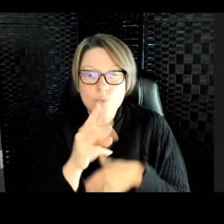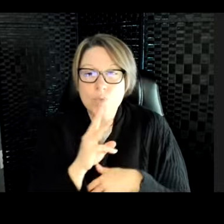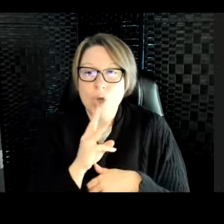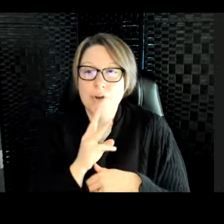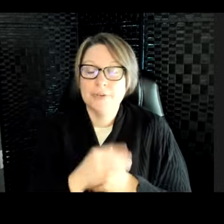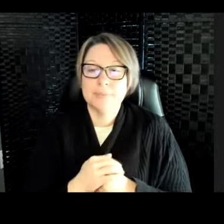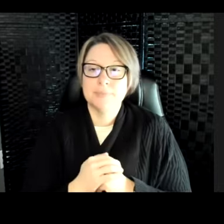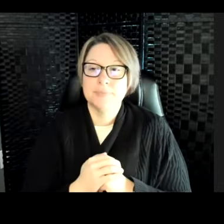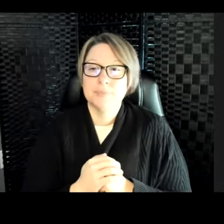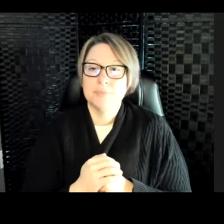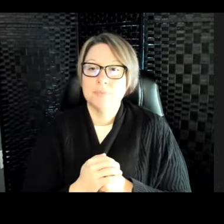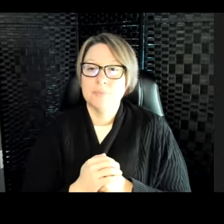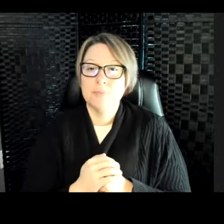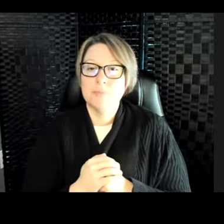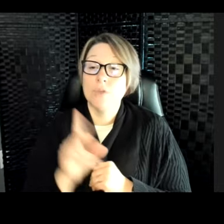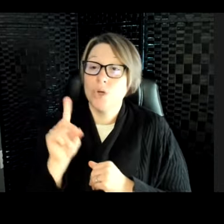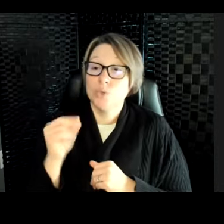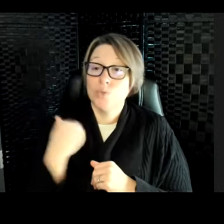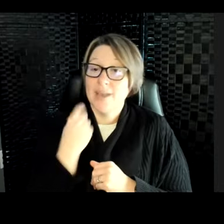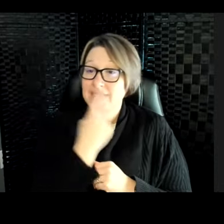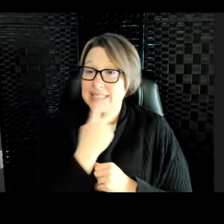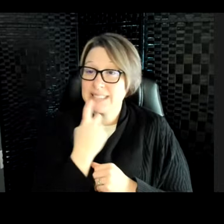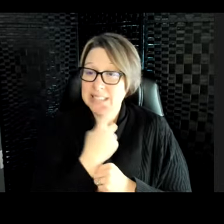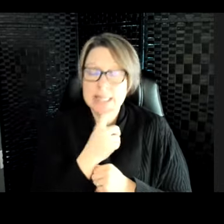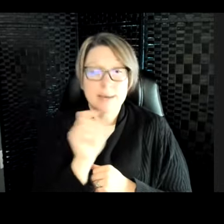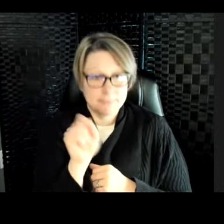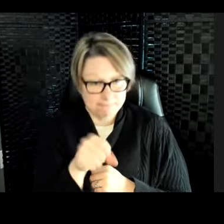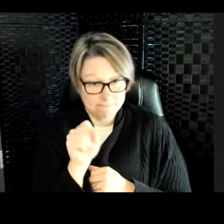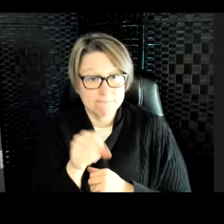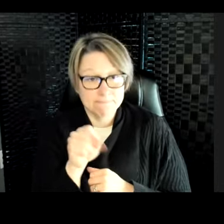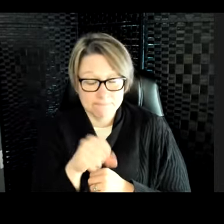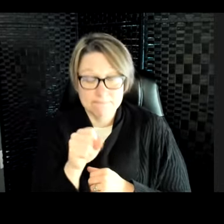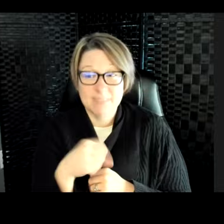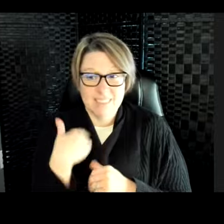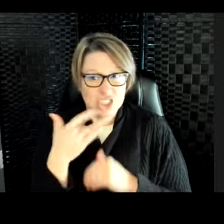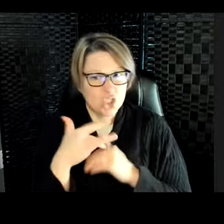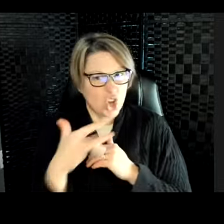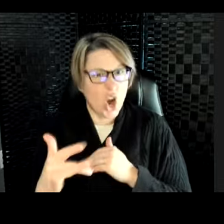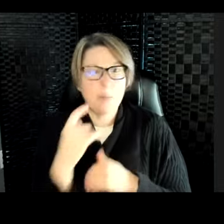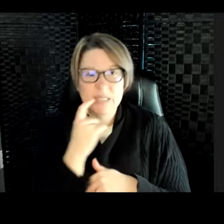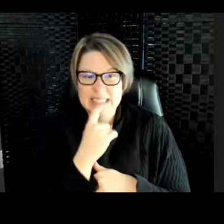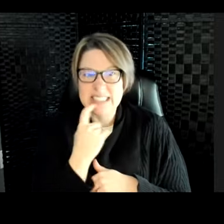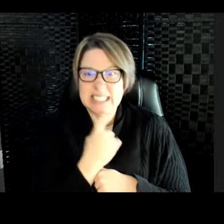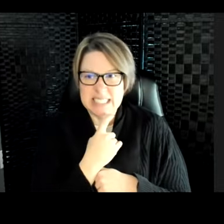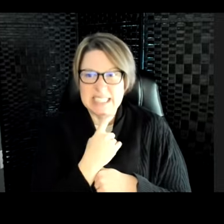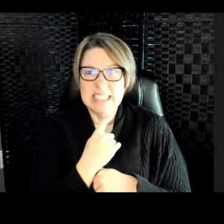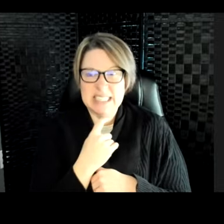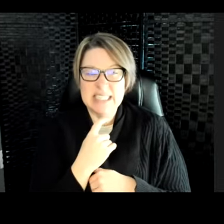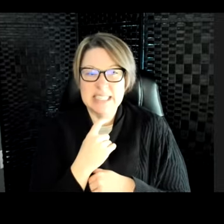Do they have teeth? Yes, they do have teeth. They have sharp teeth. They are carnivores,